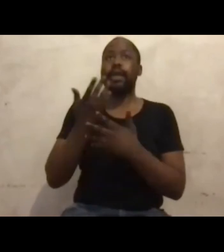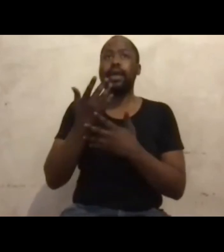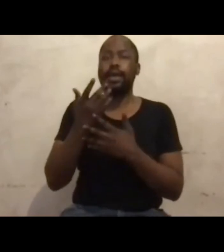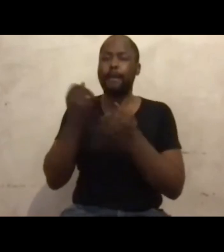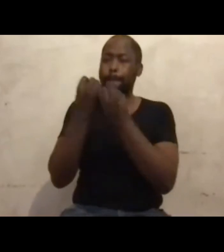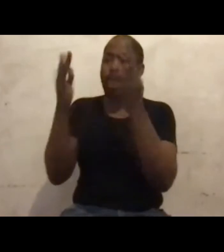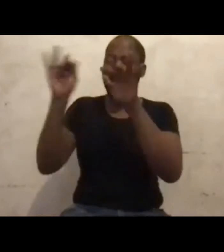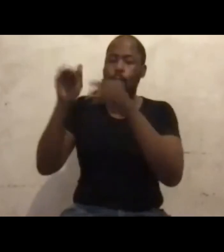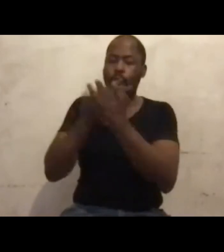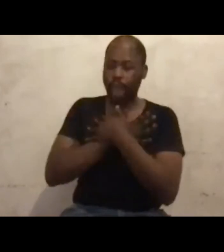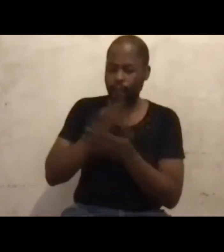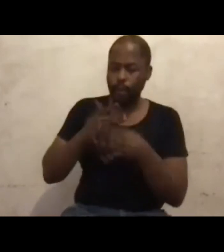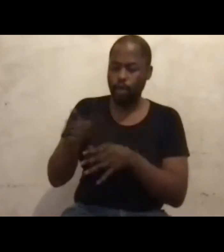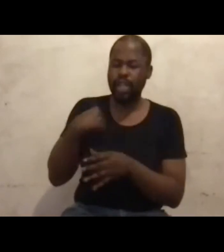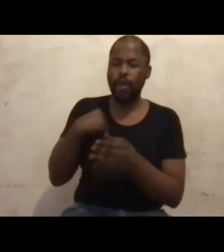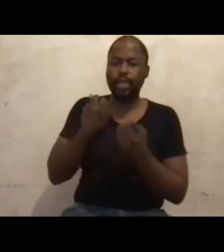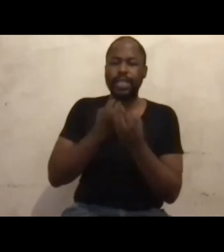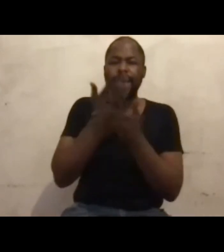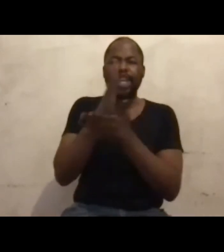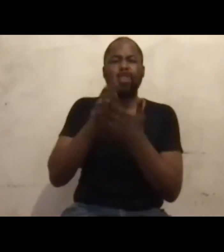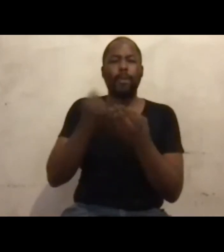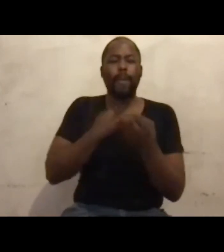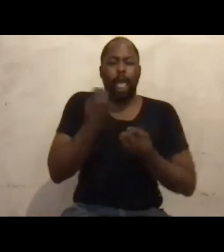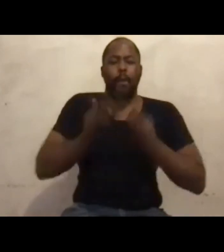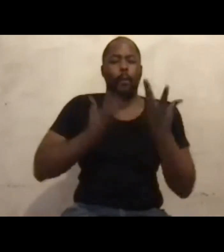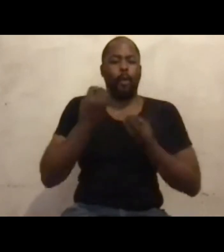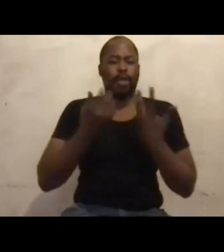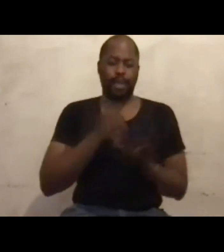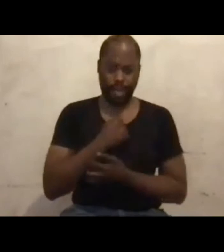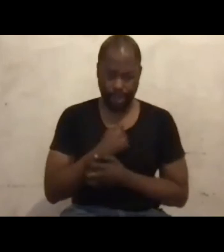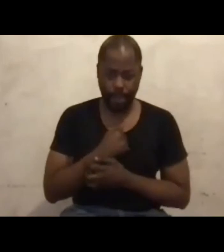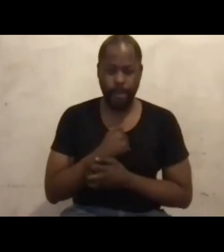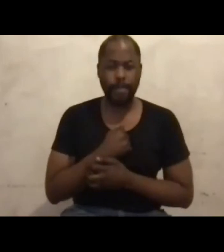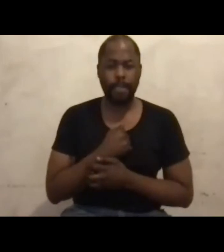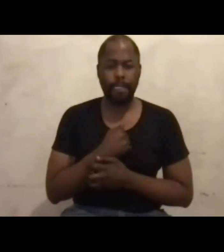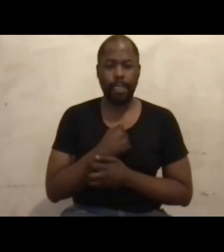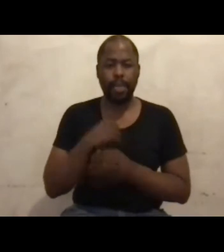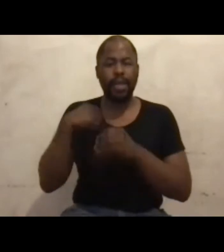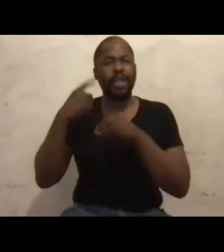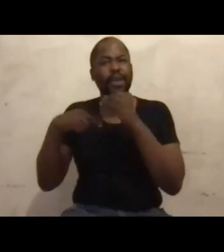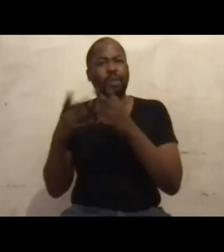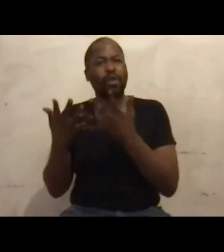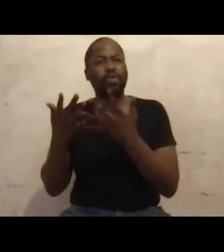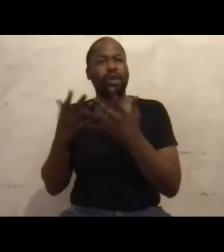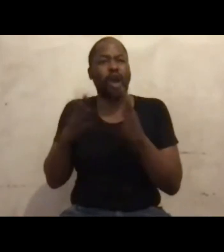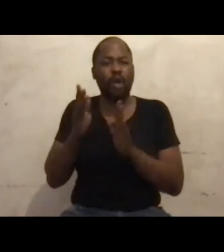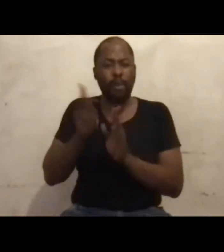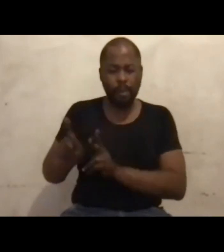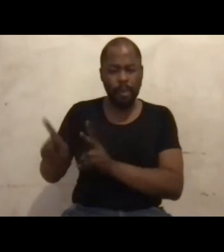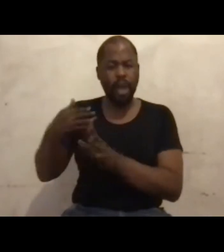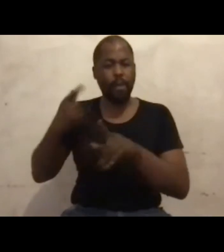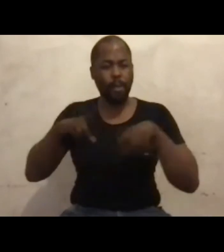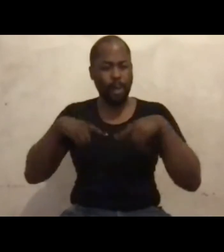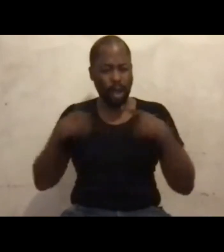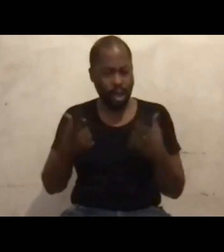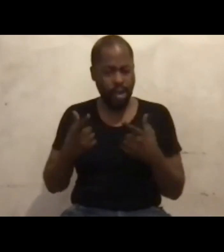poured out all of my emotions. But wheels on the sole of my shoes was about unpacking my mind. What exactly goes through